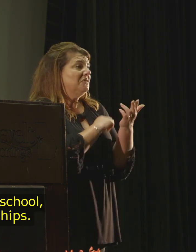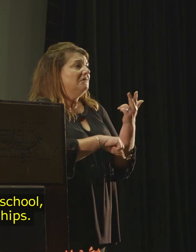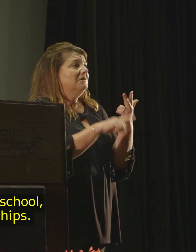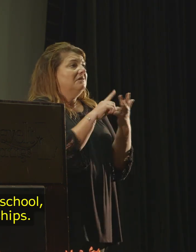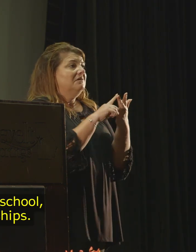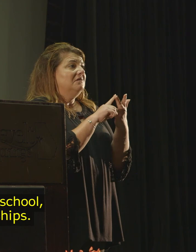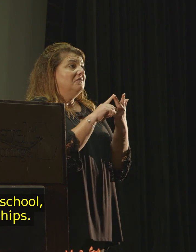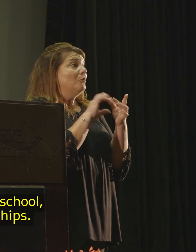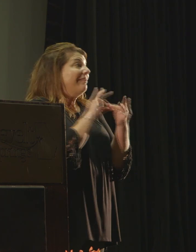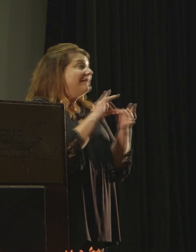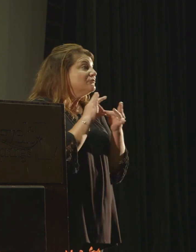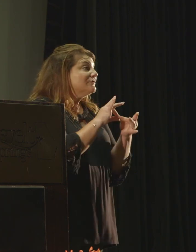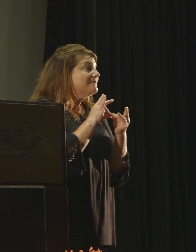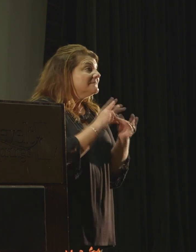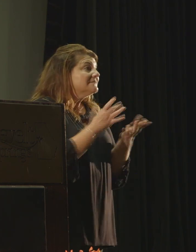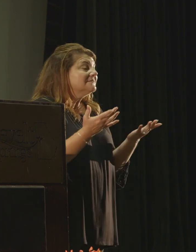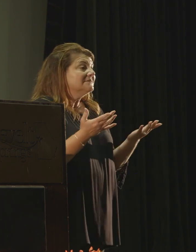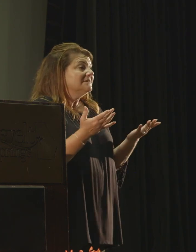in relationships.